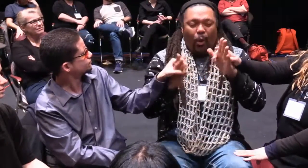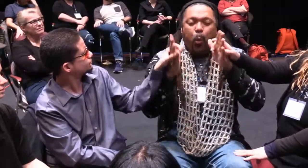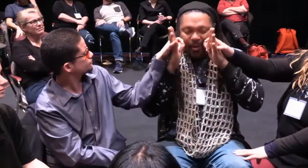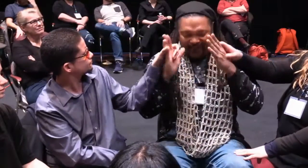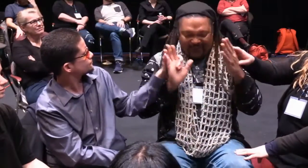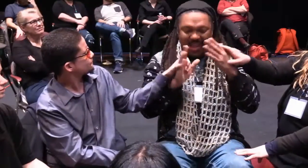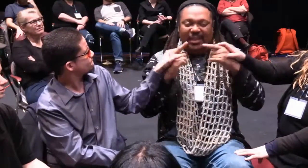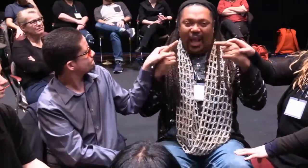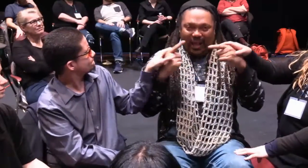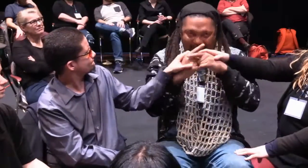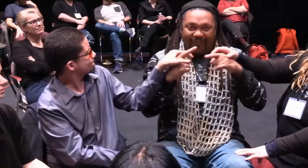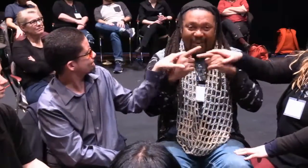of the whole.